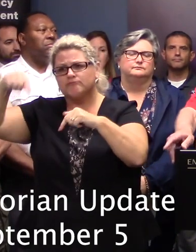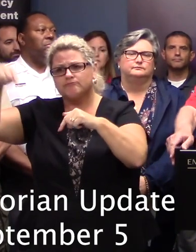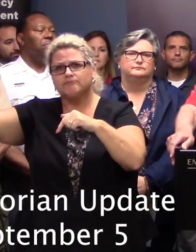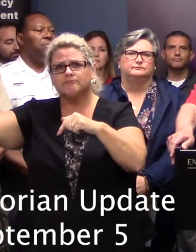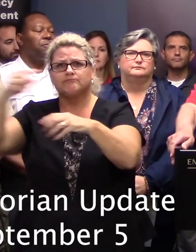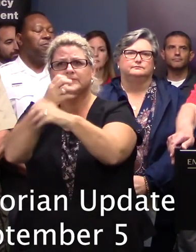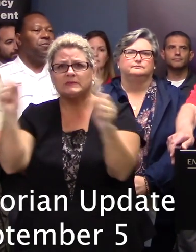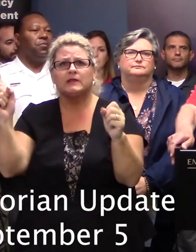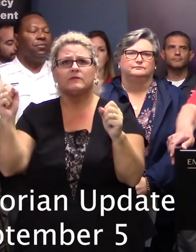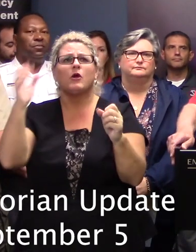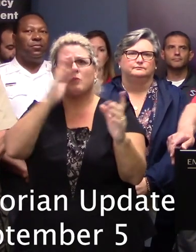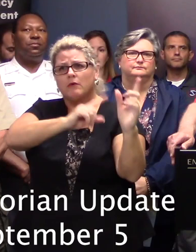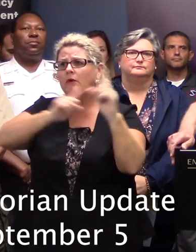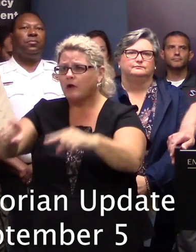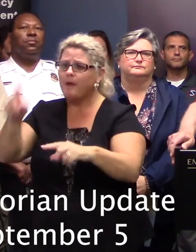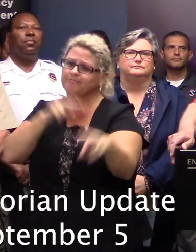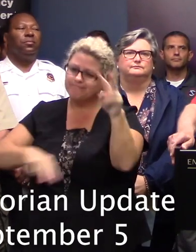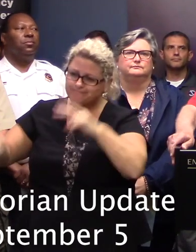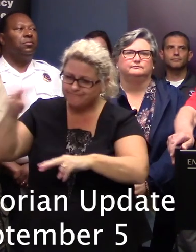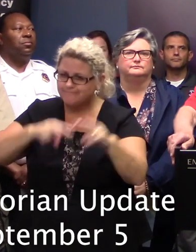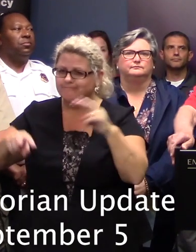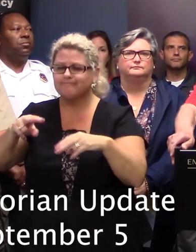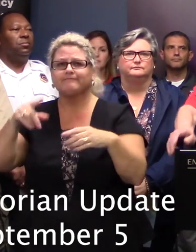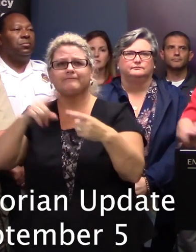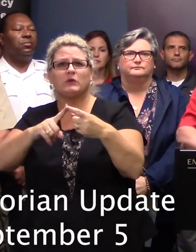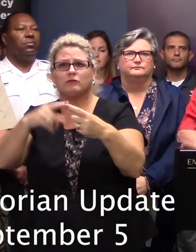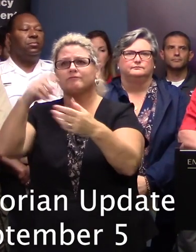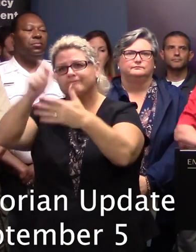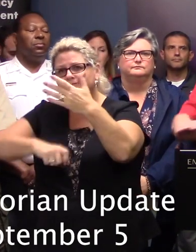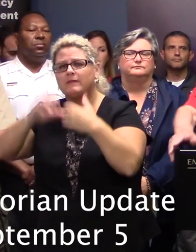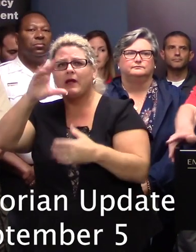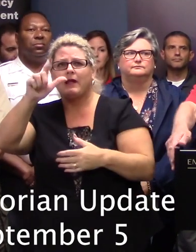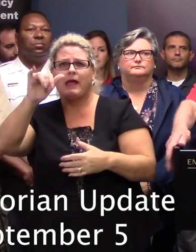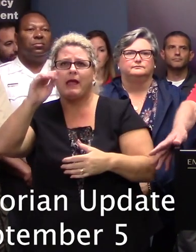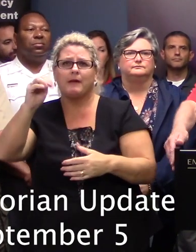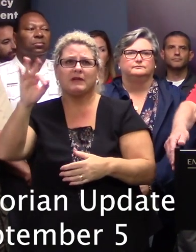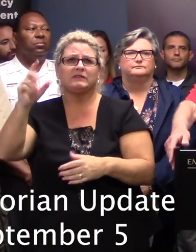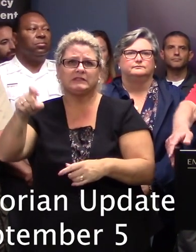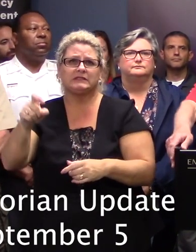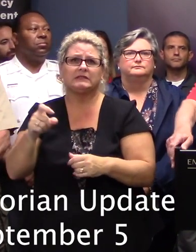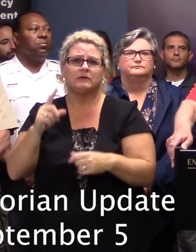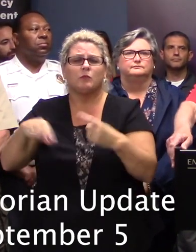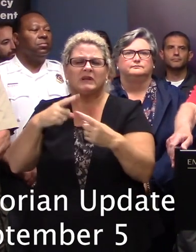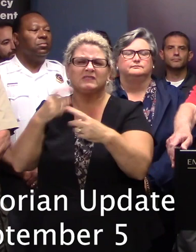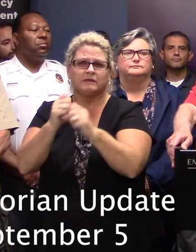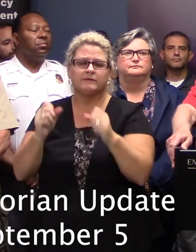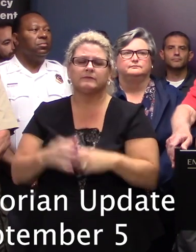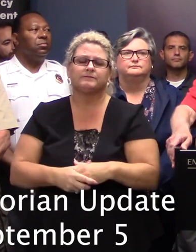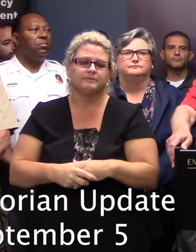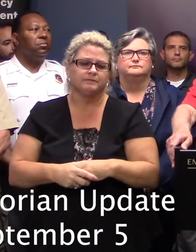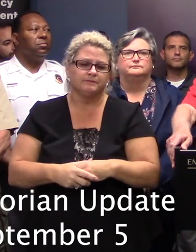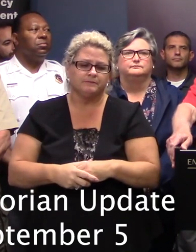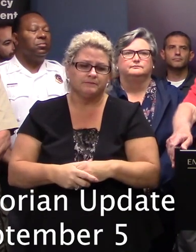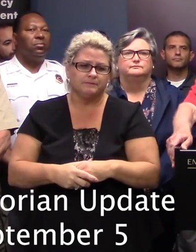ready to come in and assess and adjust the claims as soon as it's safe to do so. We